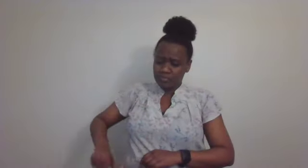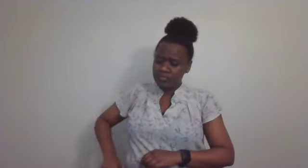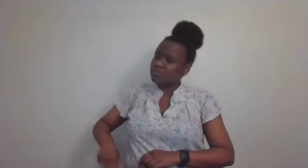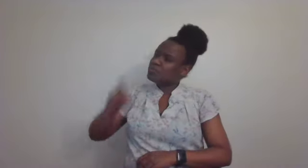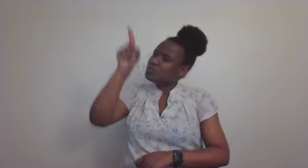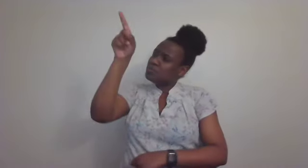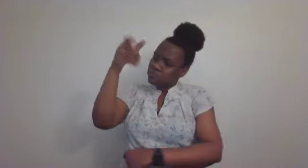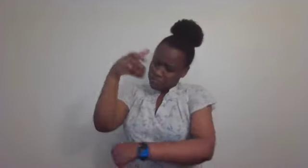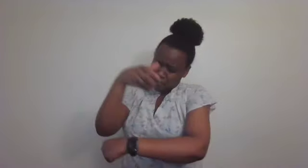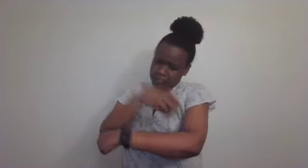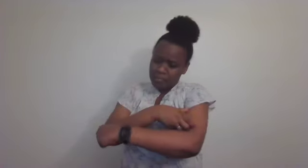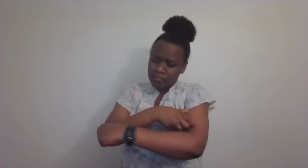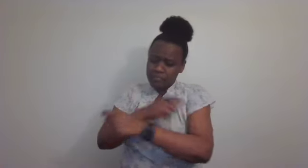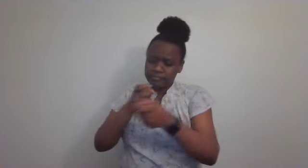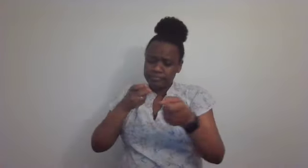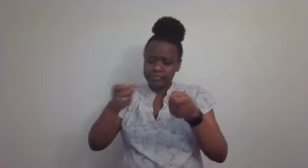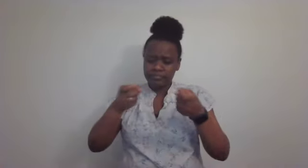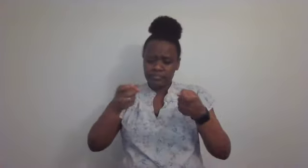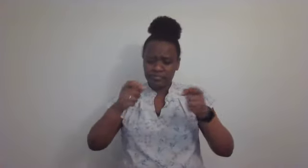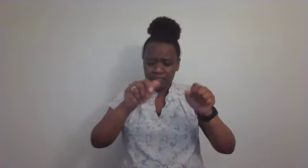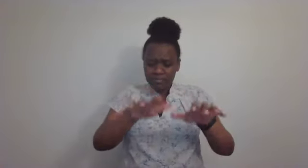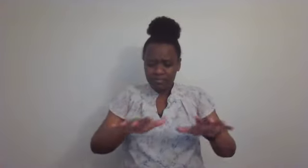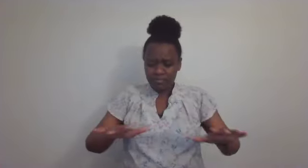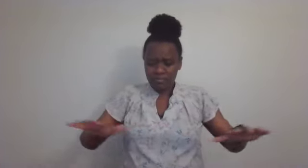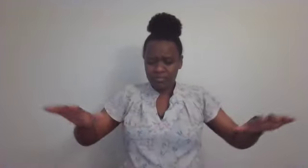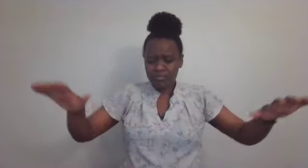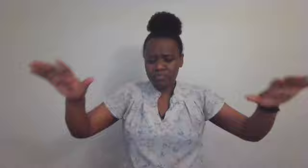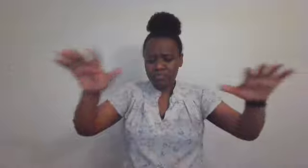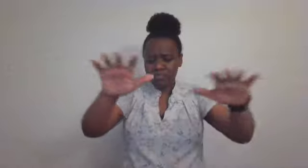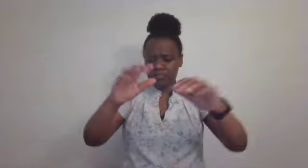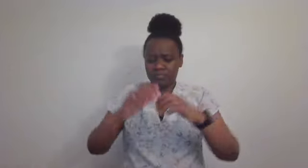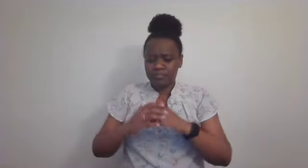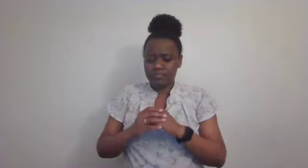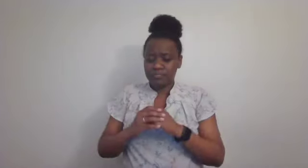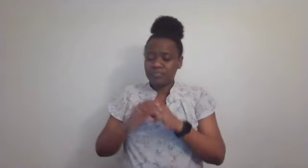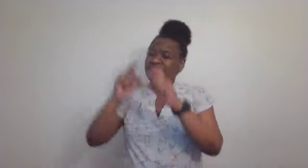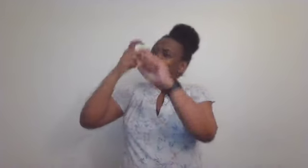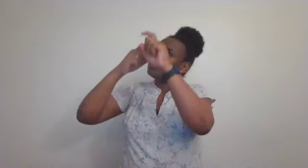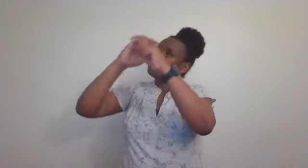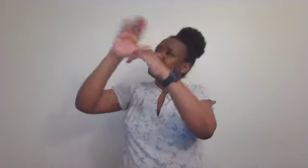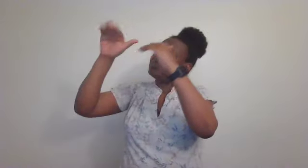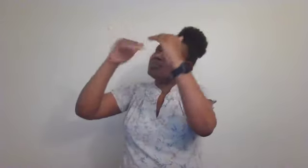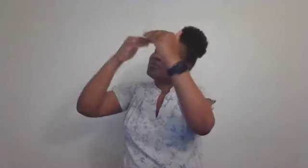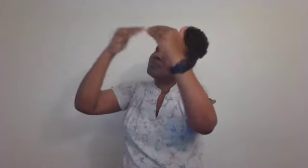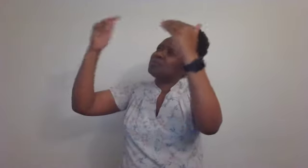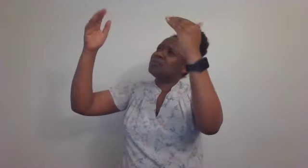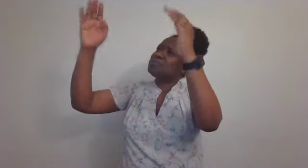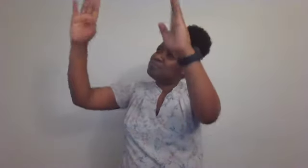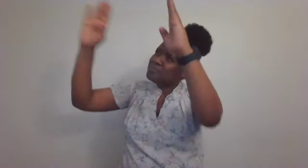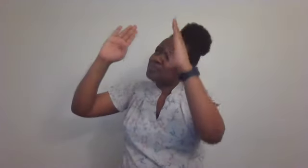once again O Lord of hosts look down from heaven and see